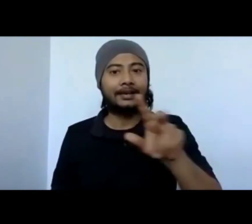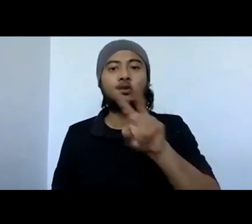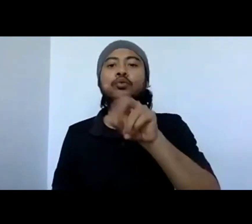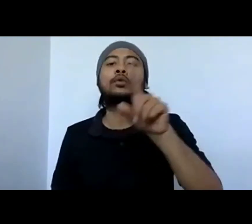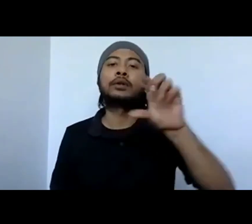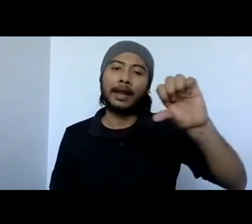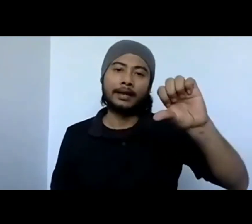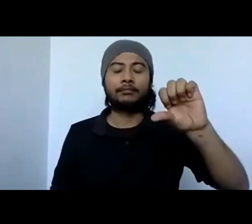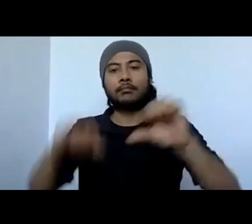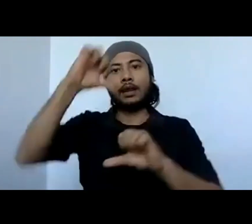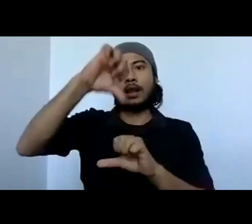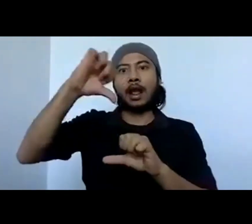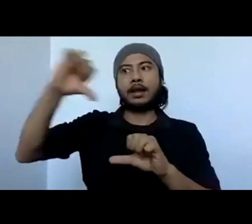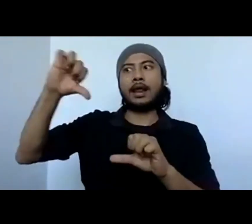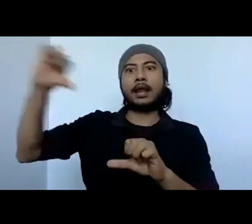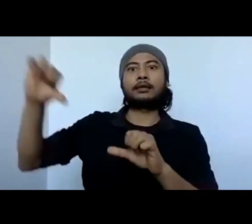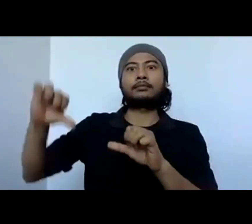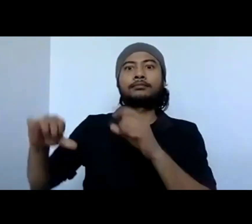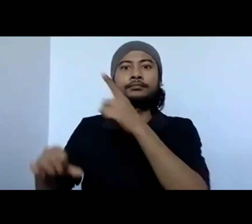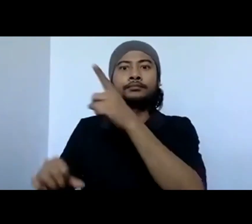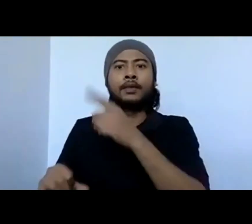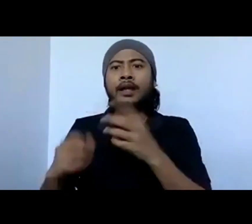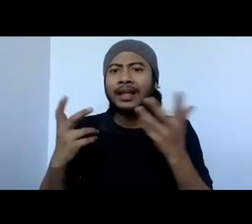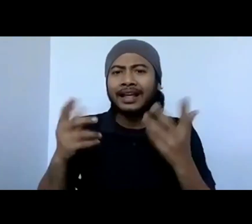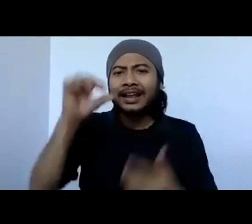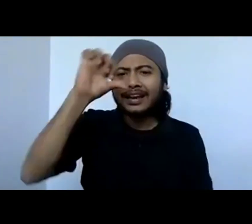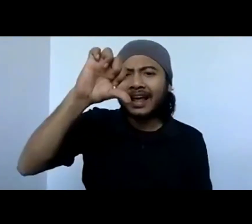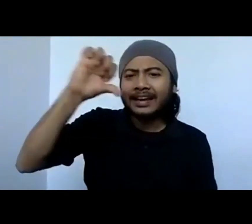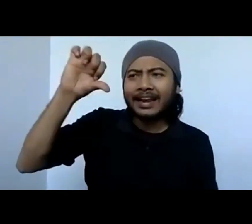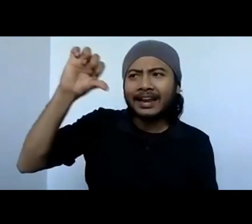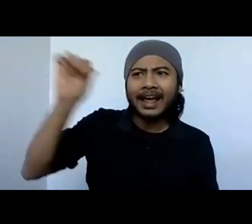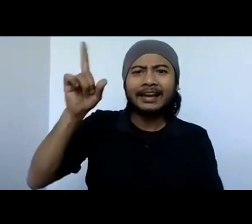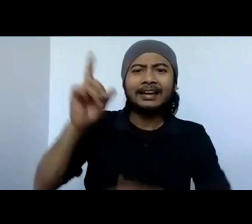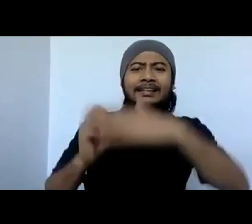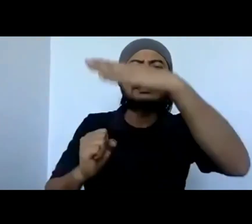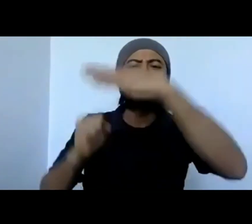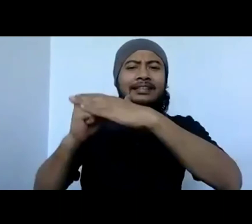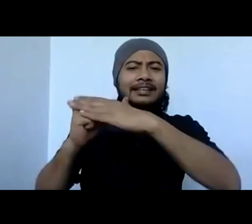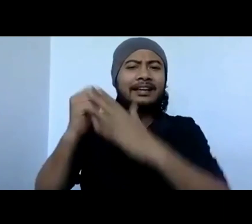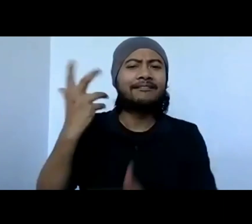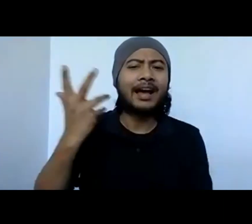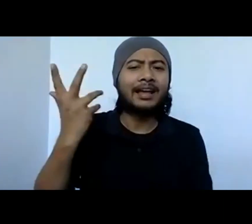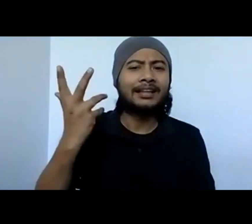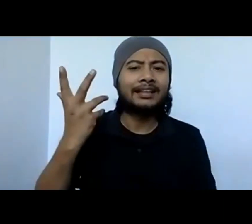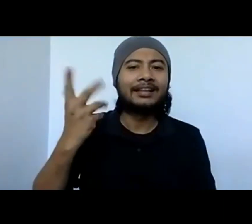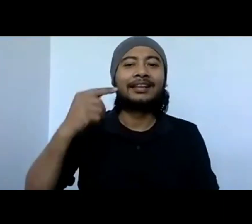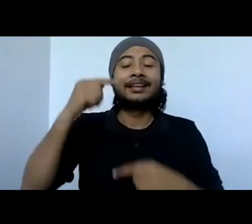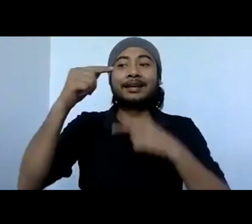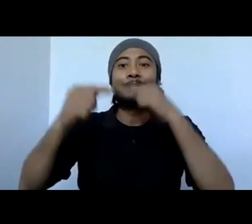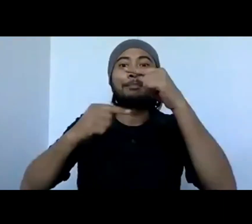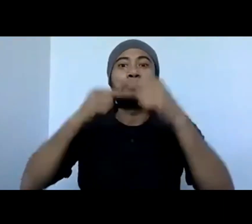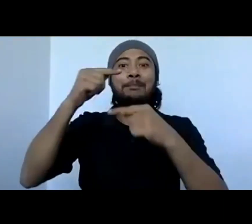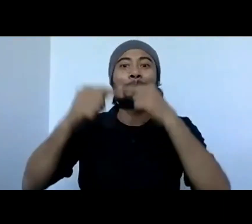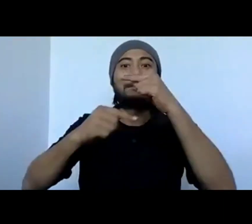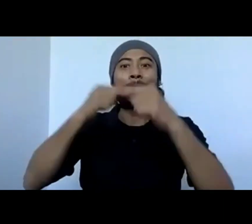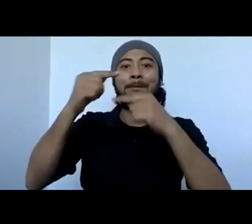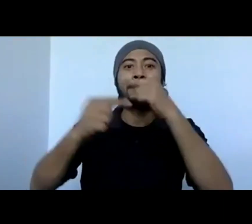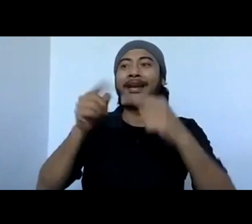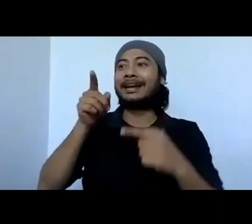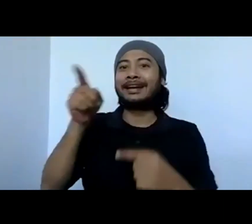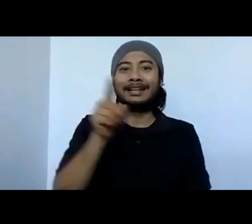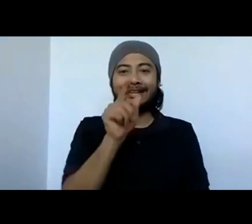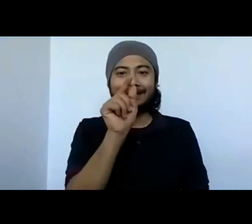is why it was 999. Because the meter had only three-digit